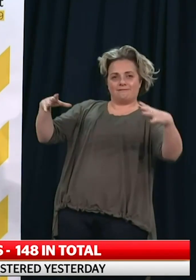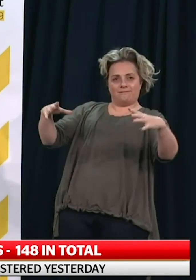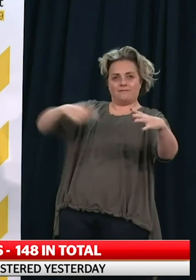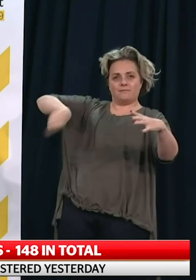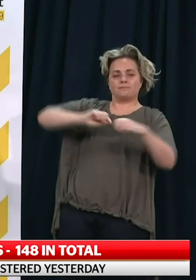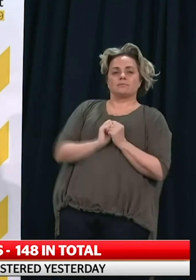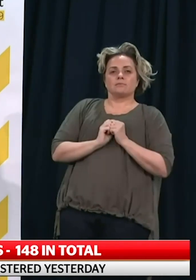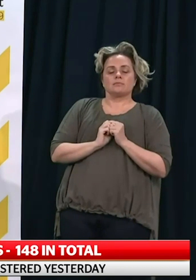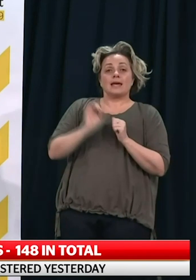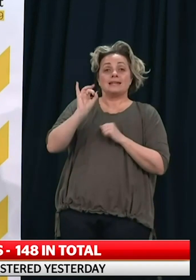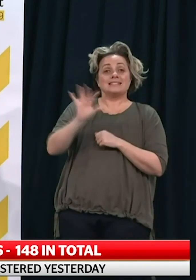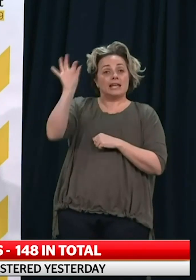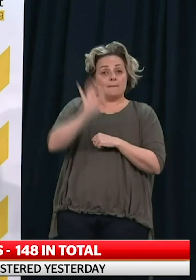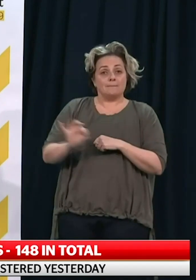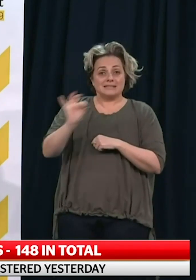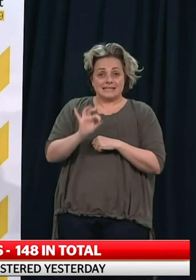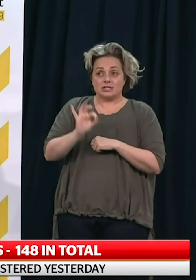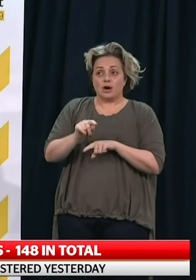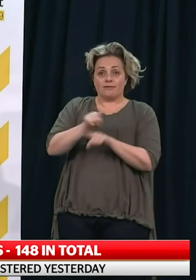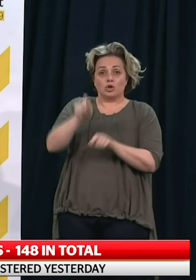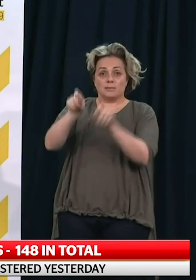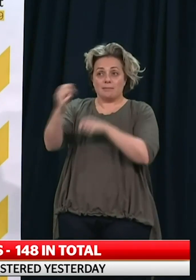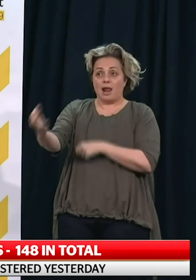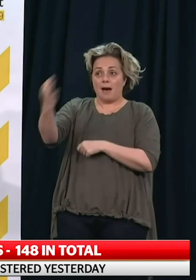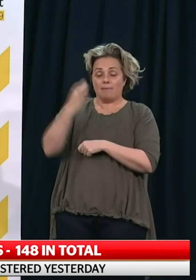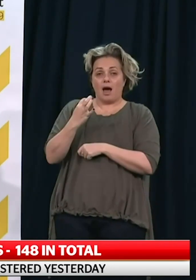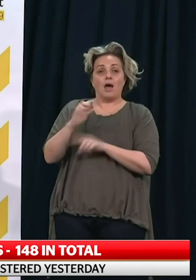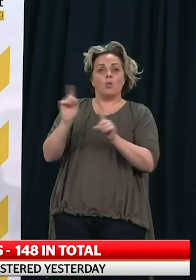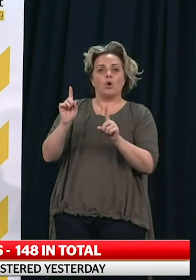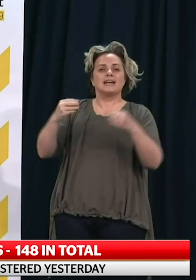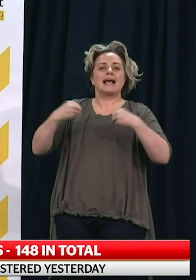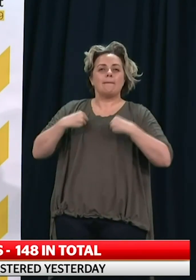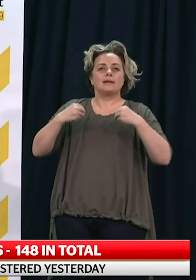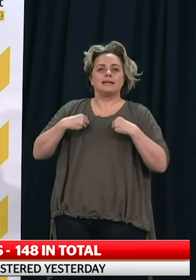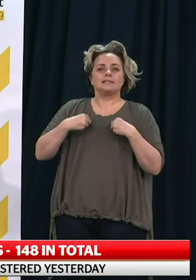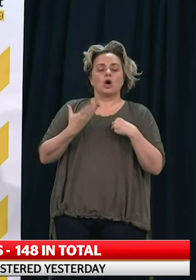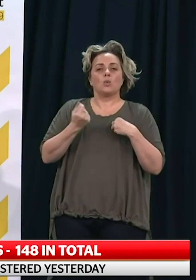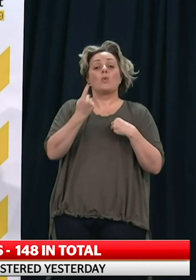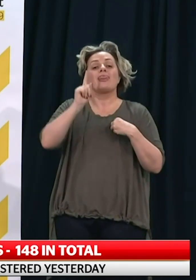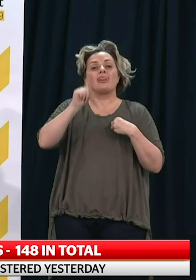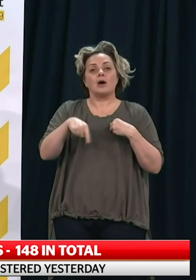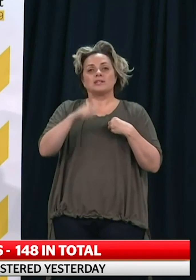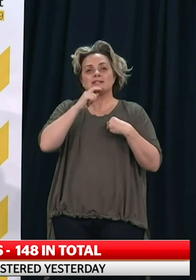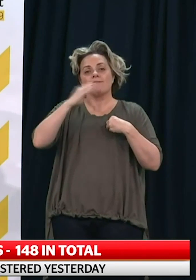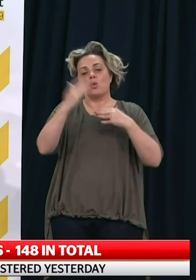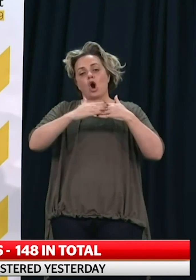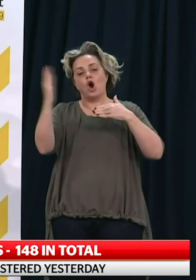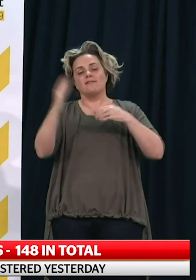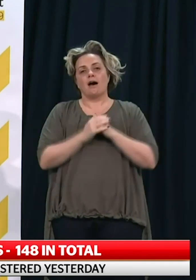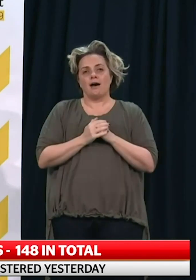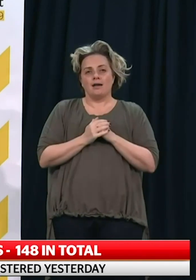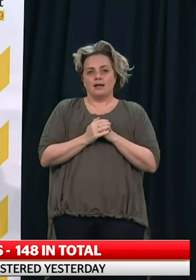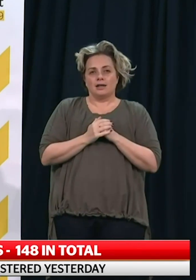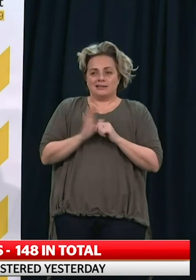10% of total applicants following the March 2020 lockdown were companies with 1,000-plus employees. And while it's early